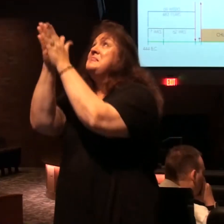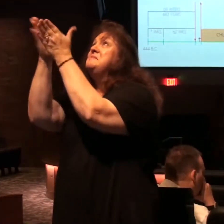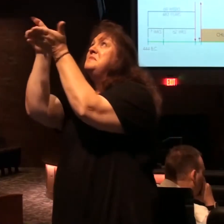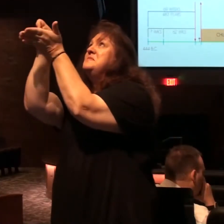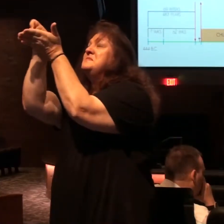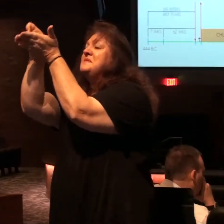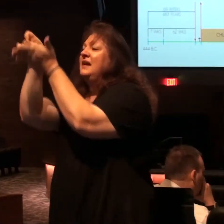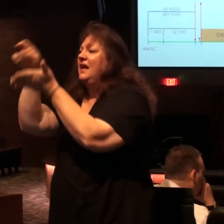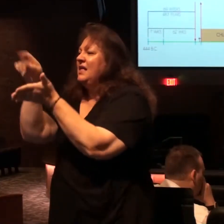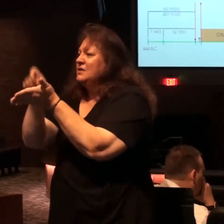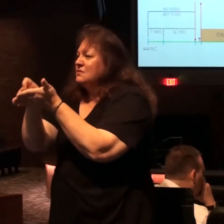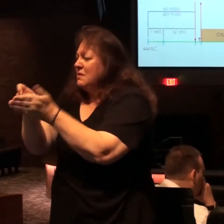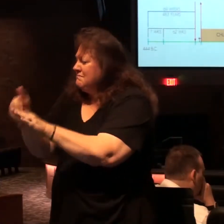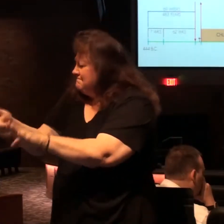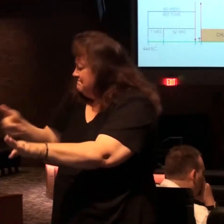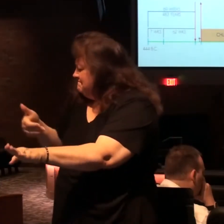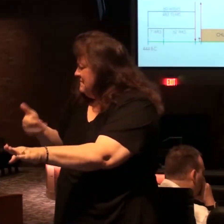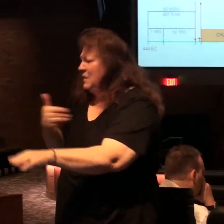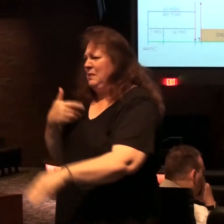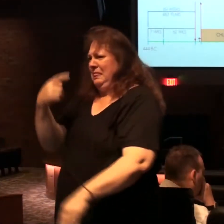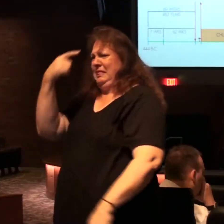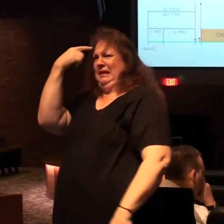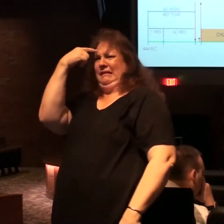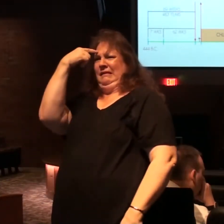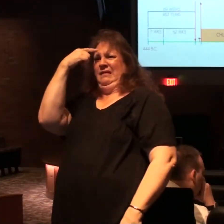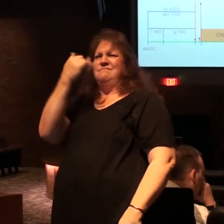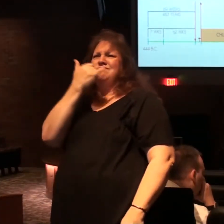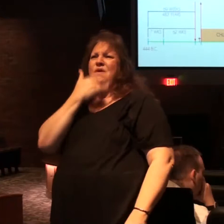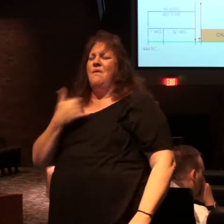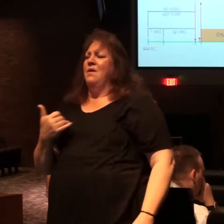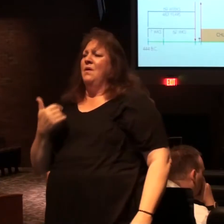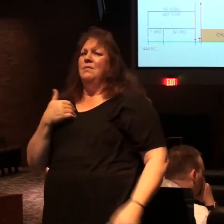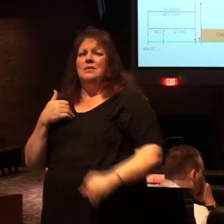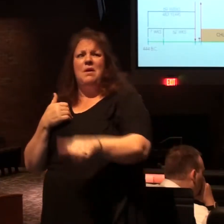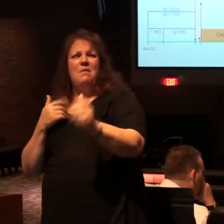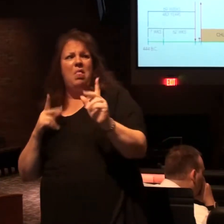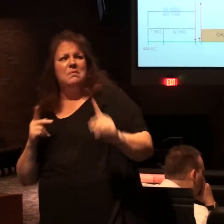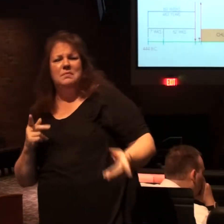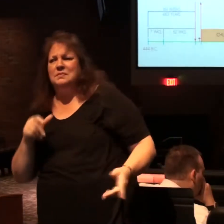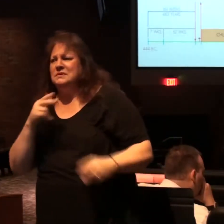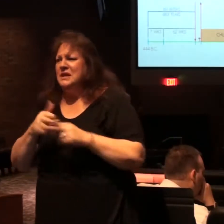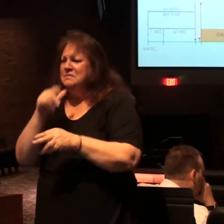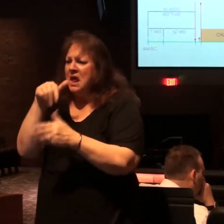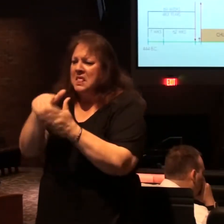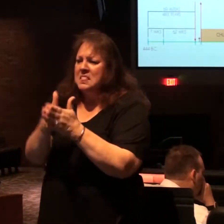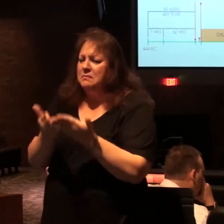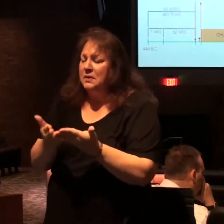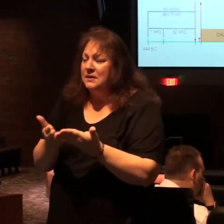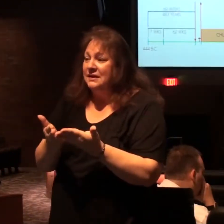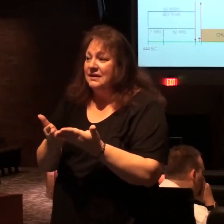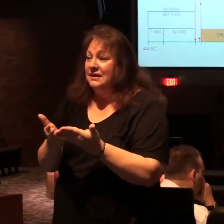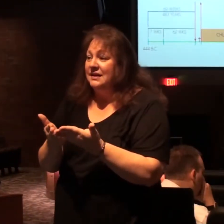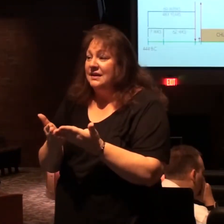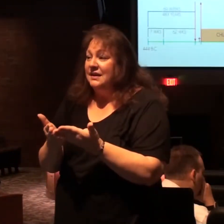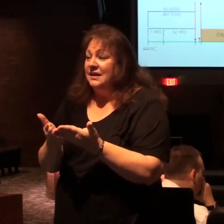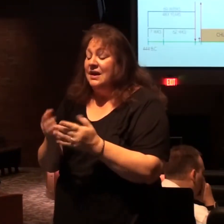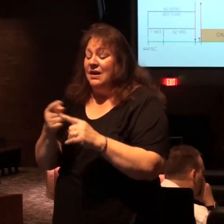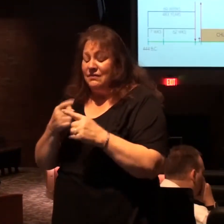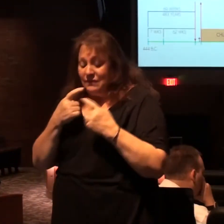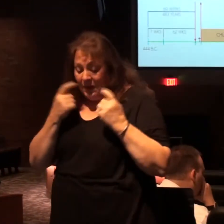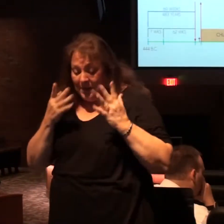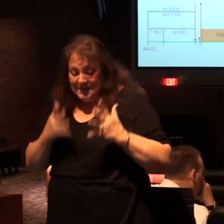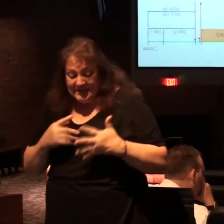these names were written early we think well that just doesn't seem right what about others from among fallen sinful